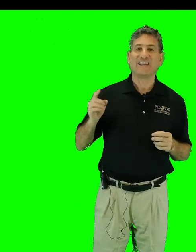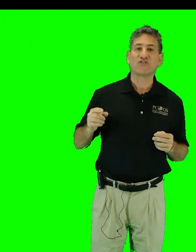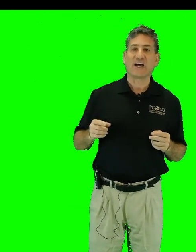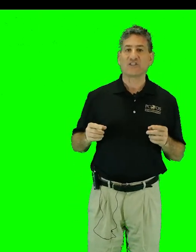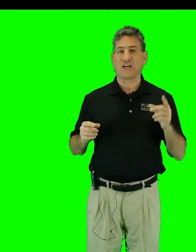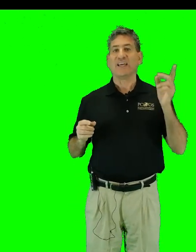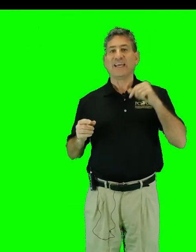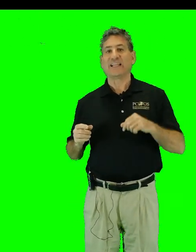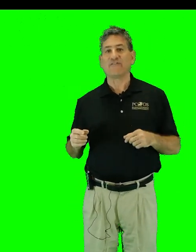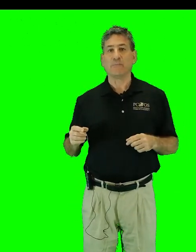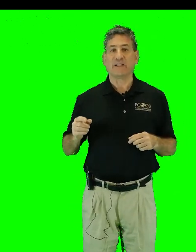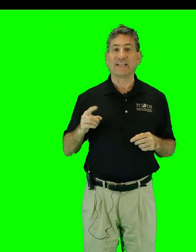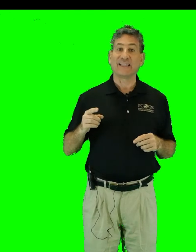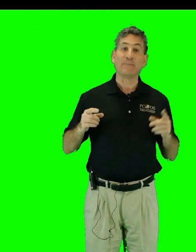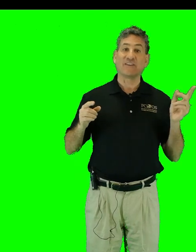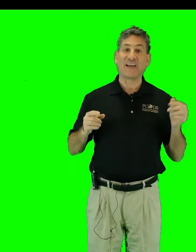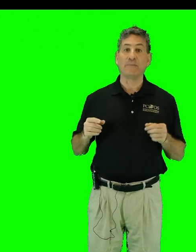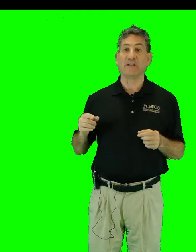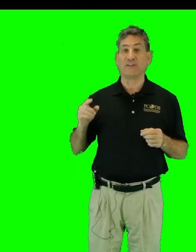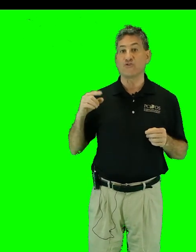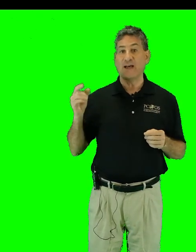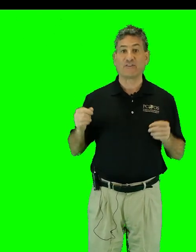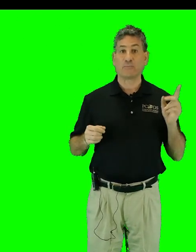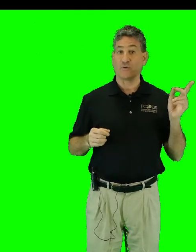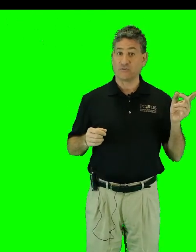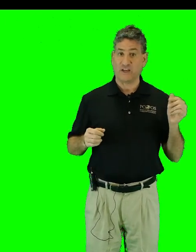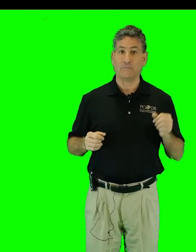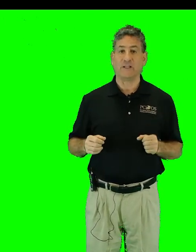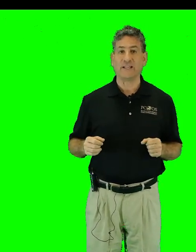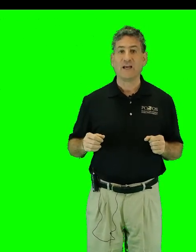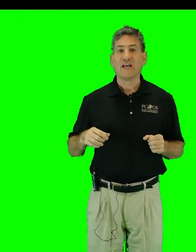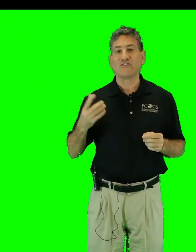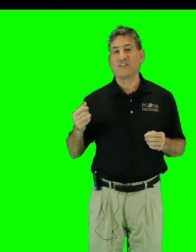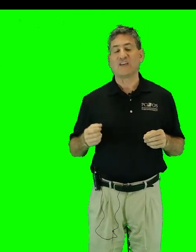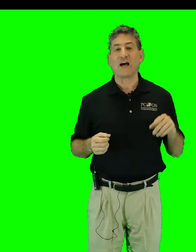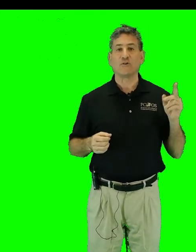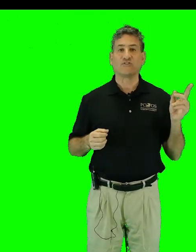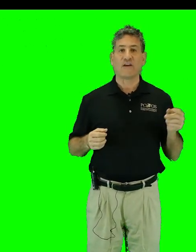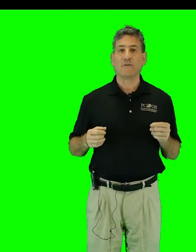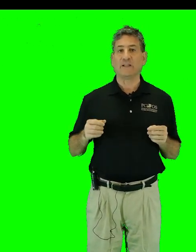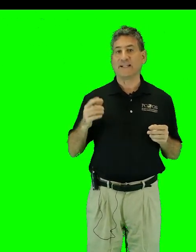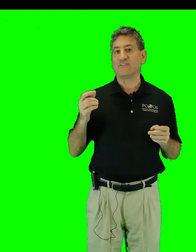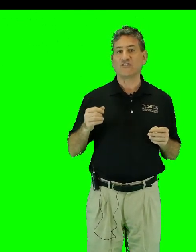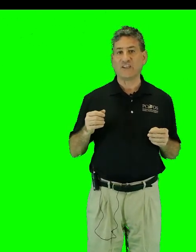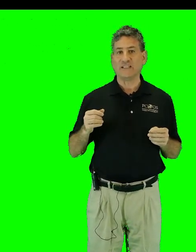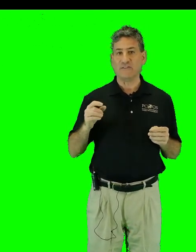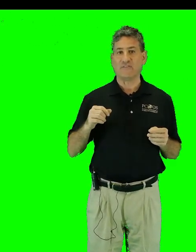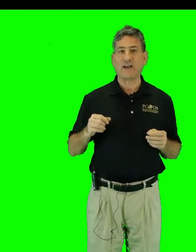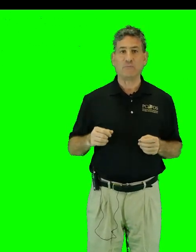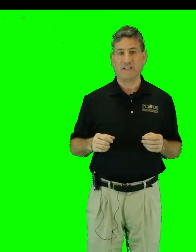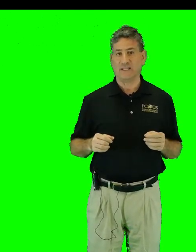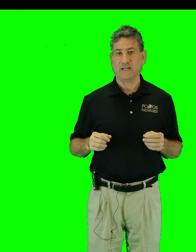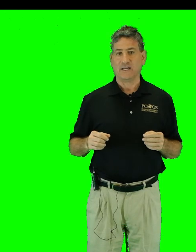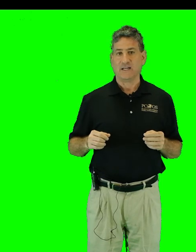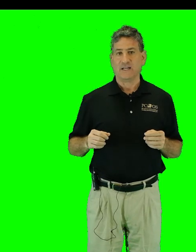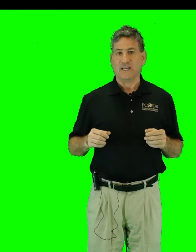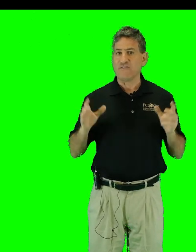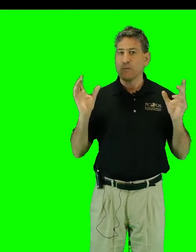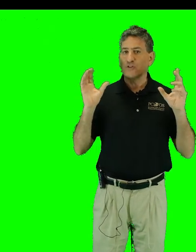Kinshasa, 11 million, Lima, 10 million, Johannesburg, 10 million, Santiago, 7 million, and Sydney, 5 million. Even the most